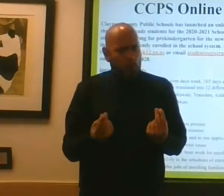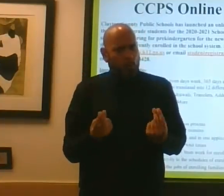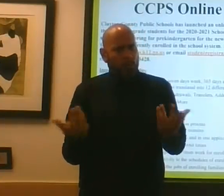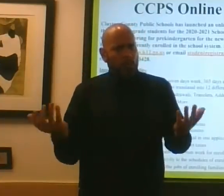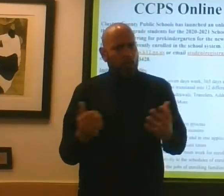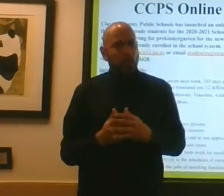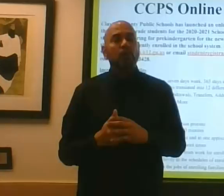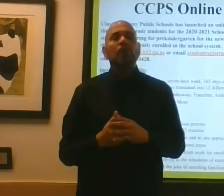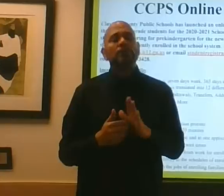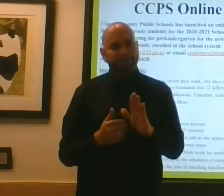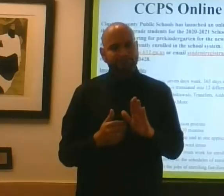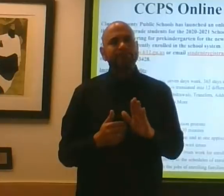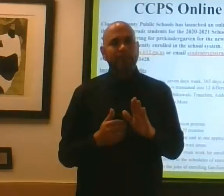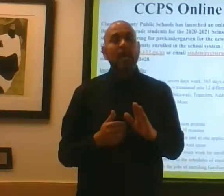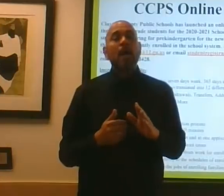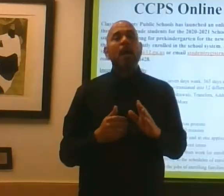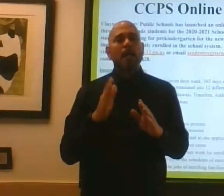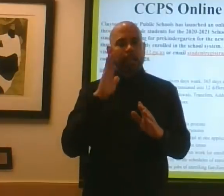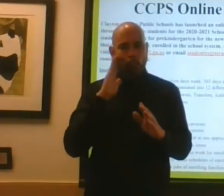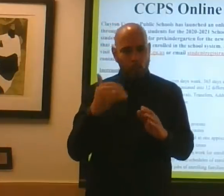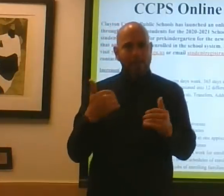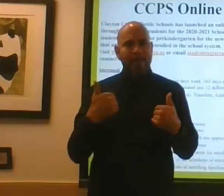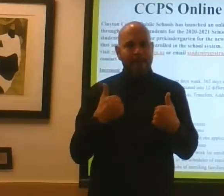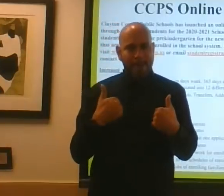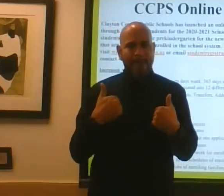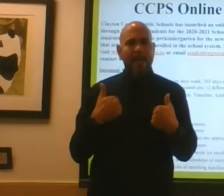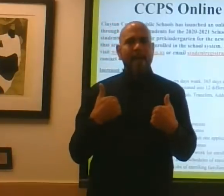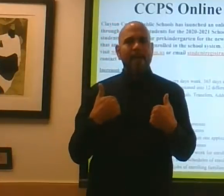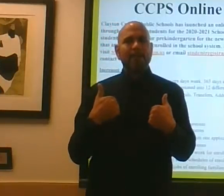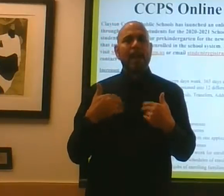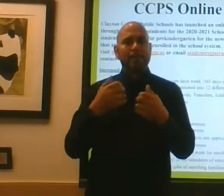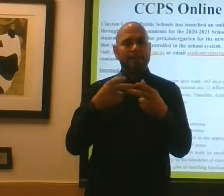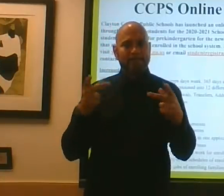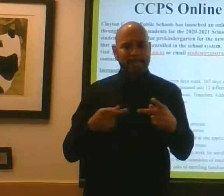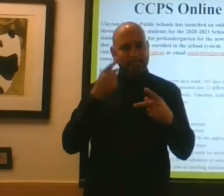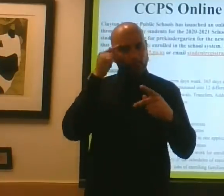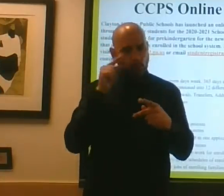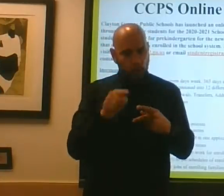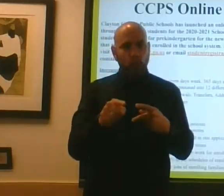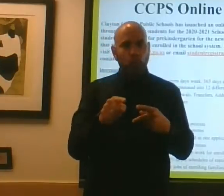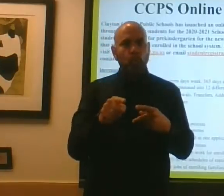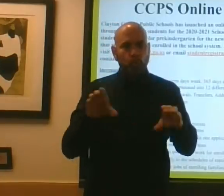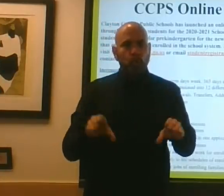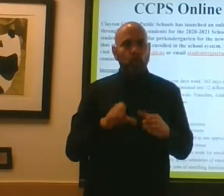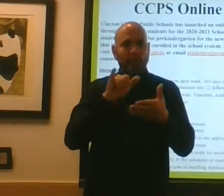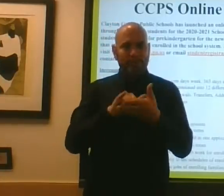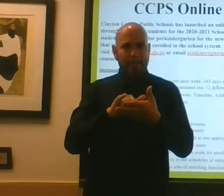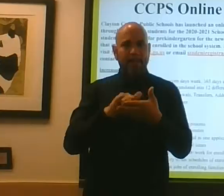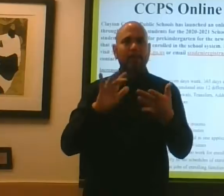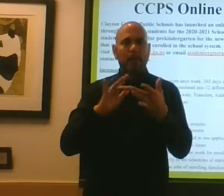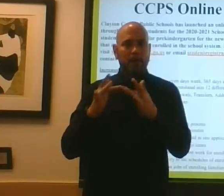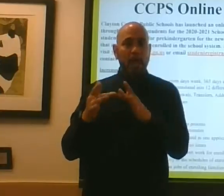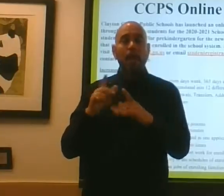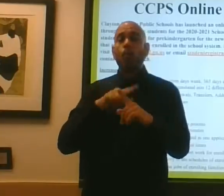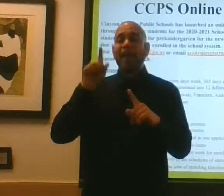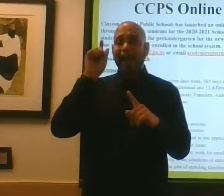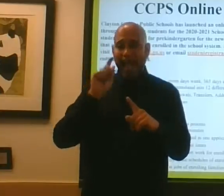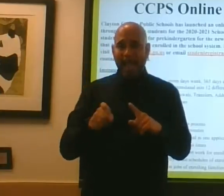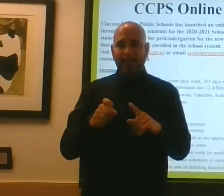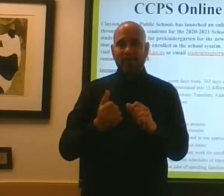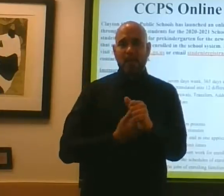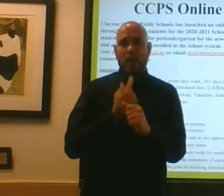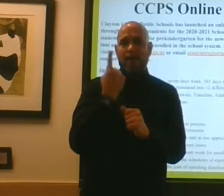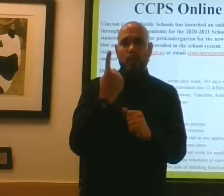you to engage in this process online, because we've got to get everyone acclimated to an